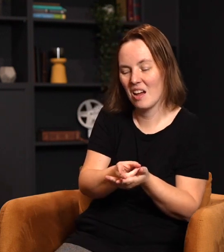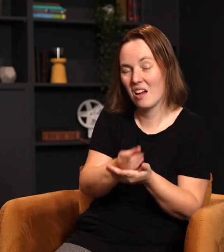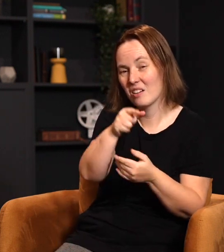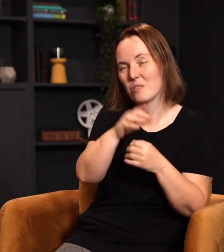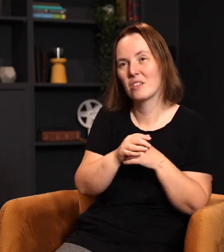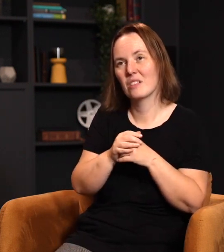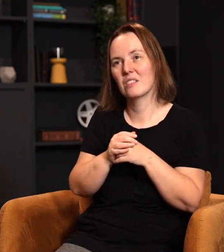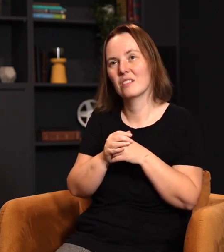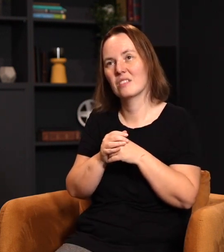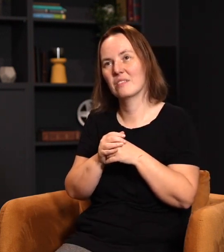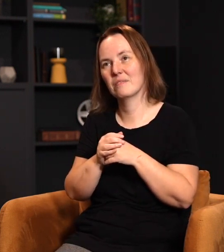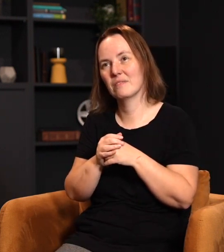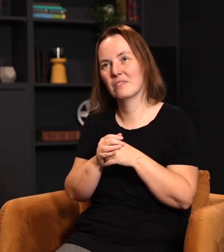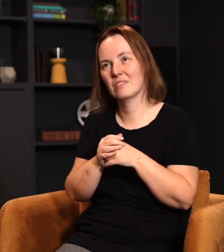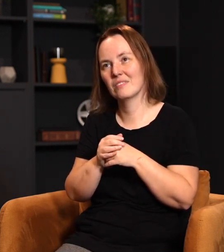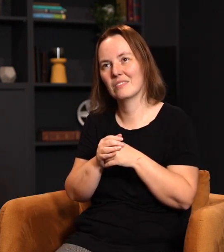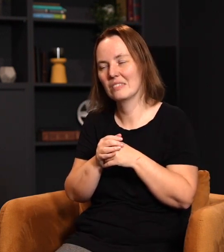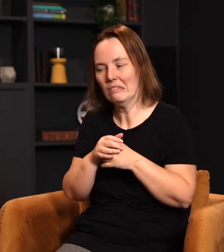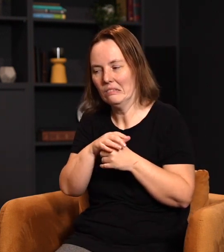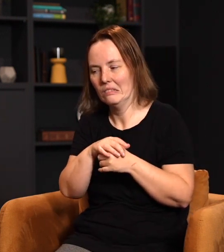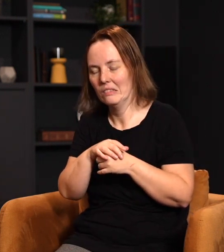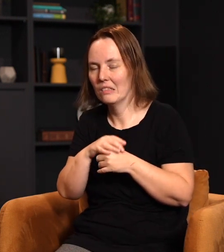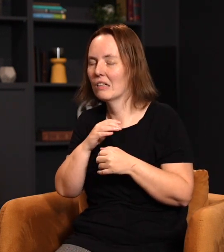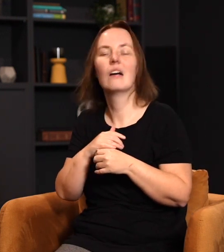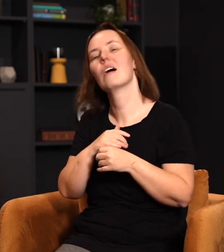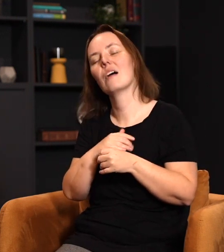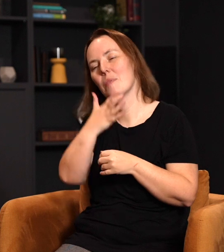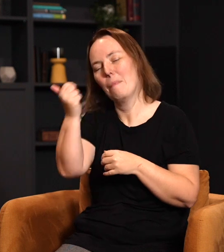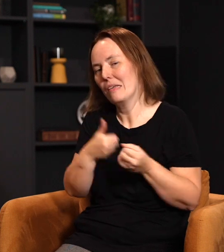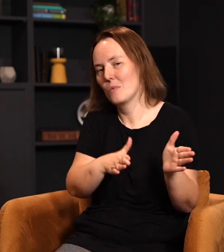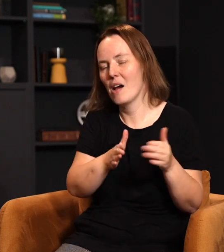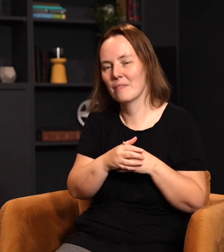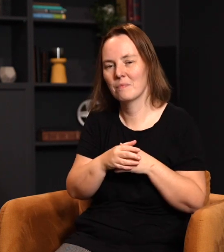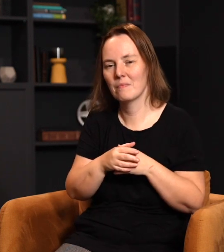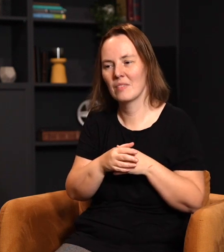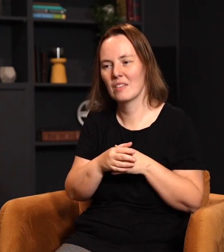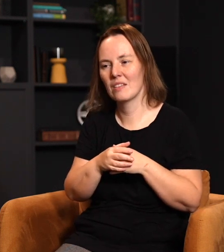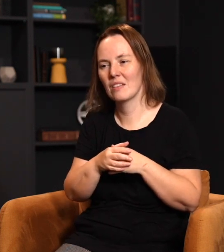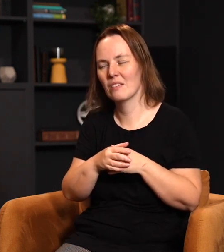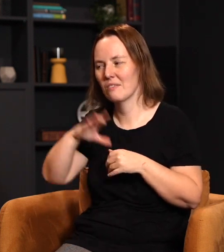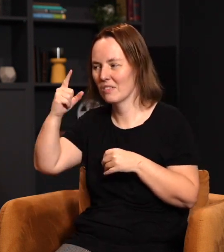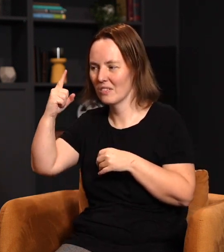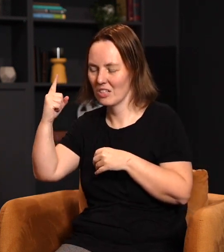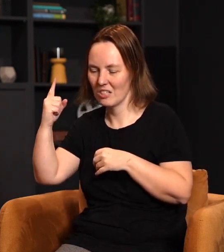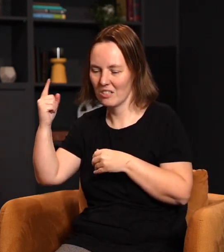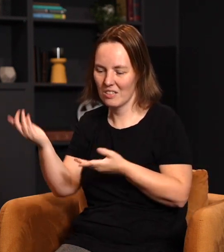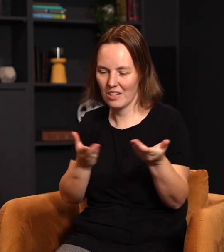sound too spiritual, but it wasn't really birth under the best of circumstances. I remember when I first came, and we were fewer in number at that time, still a good